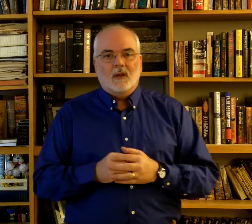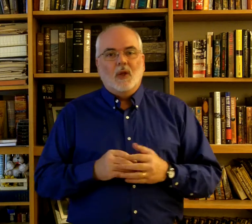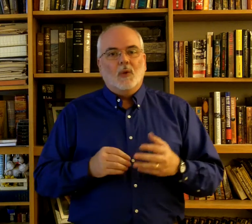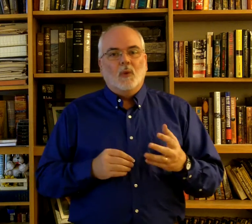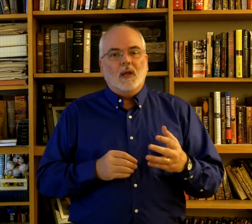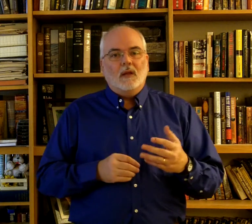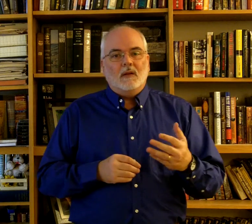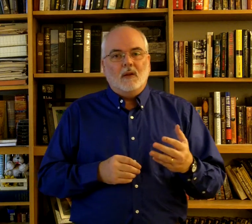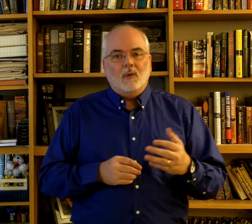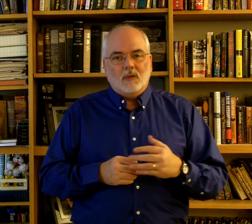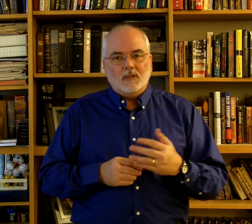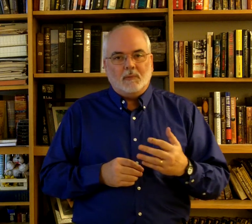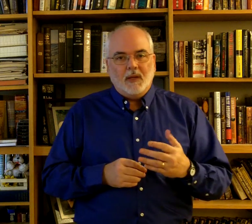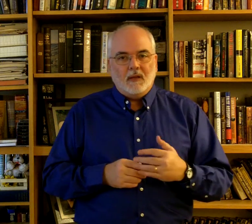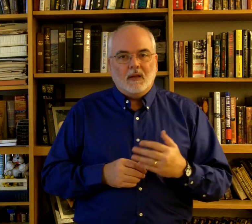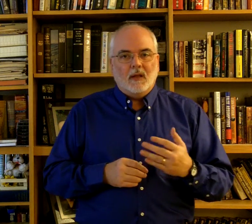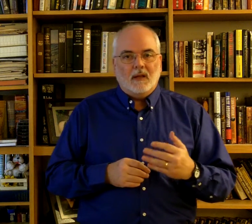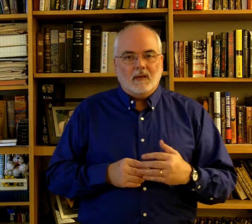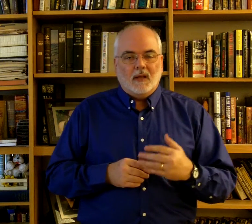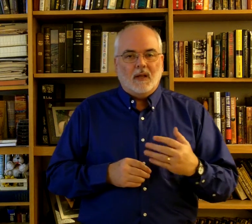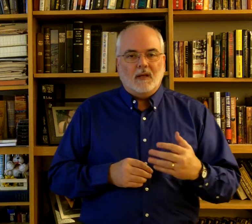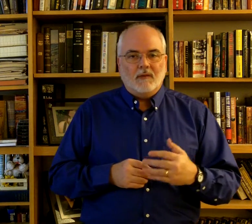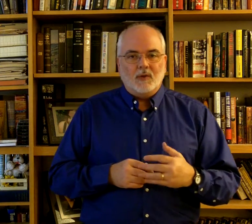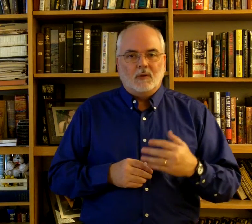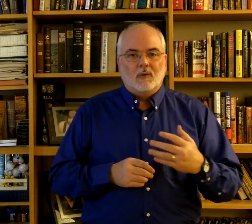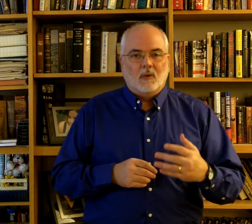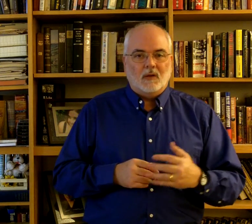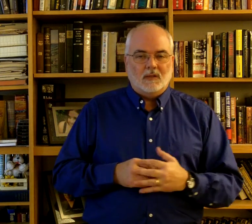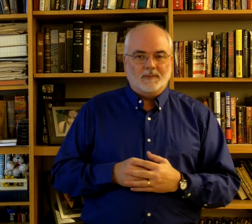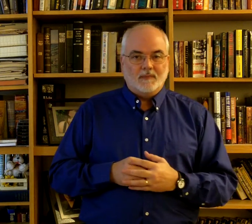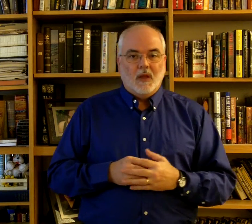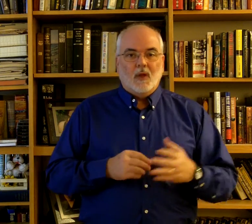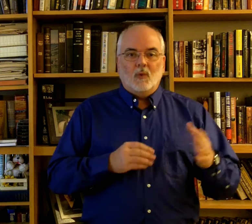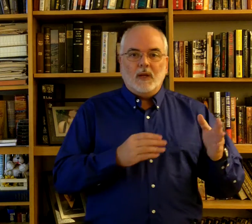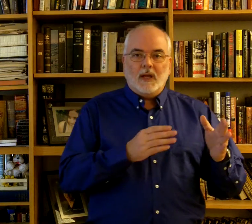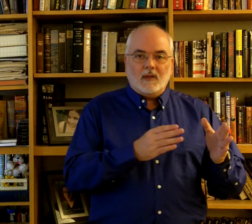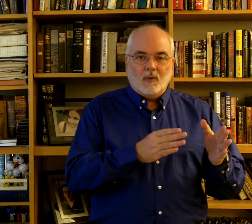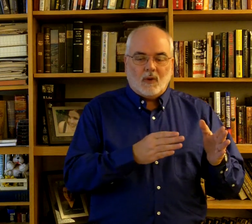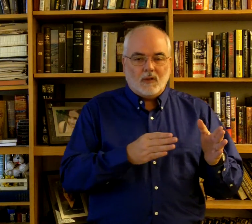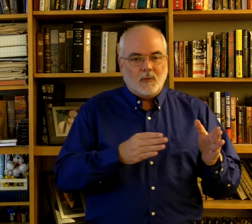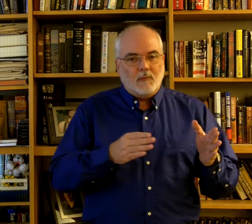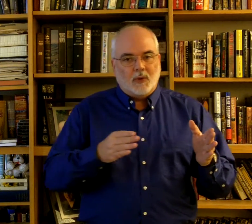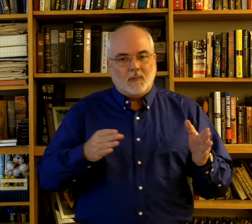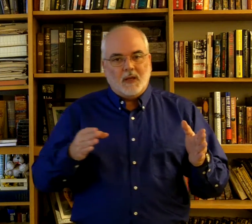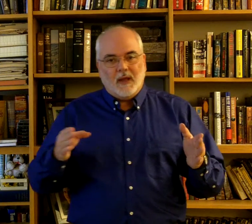We don't speak in individual words. We take the words and we put them together.